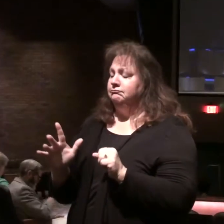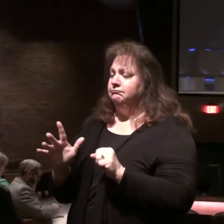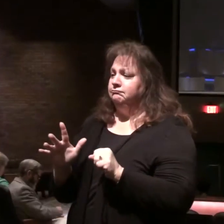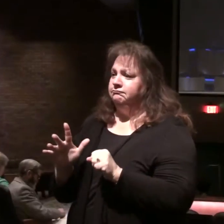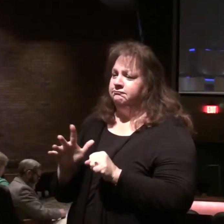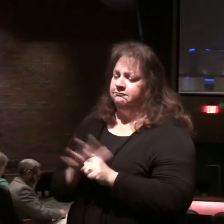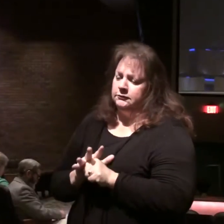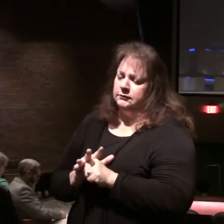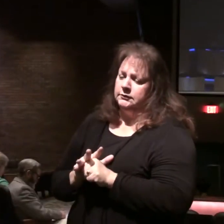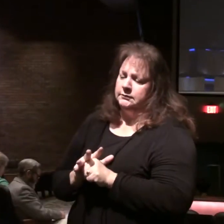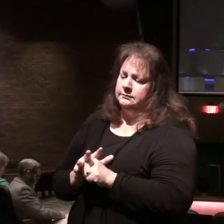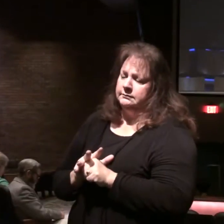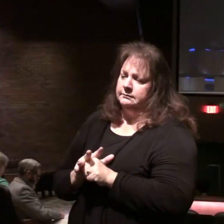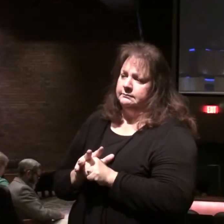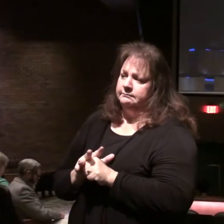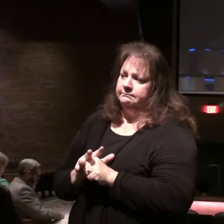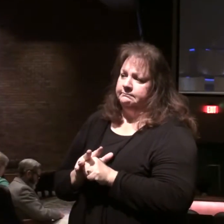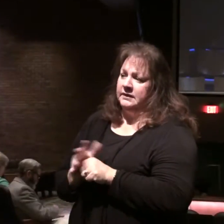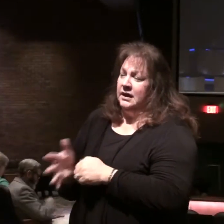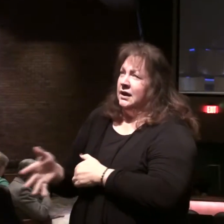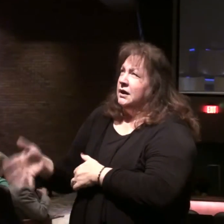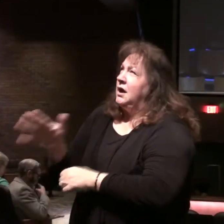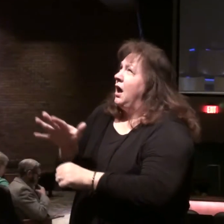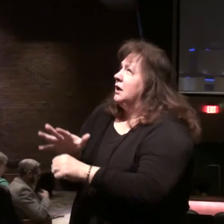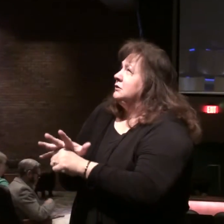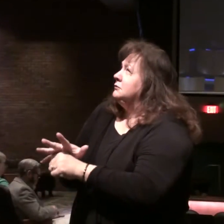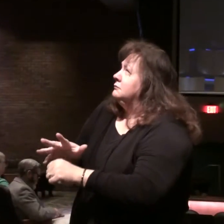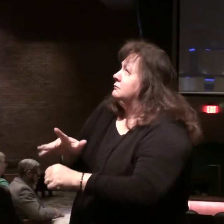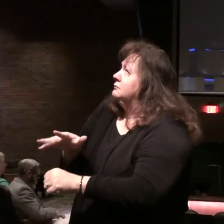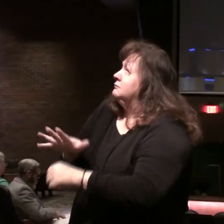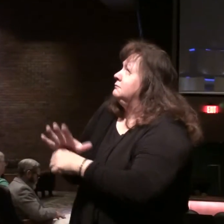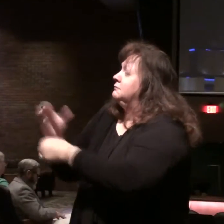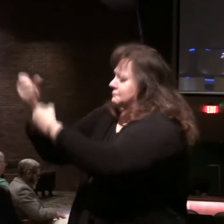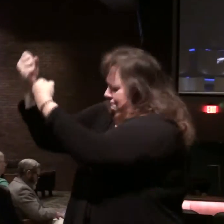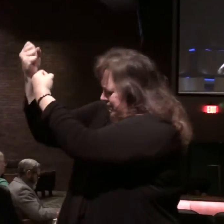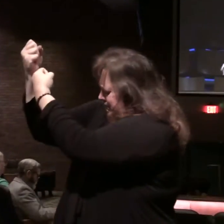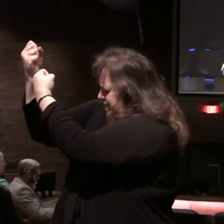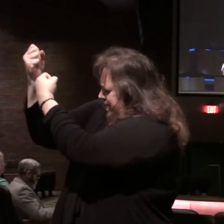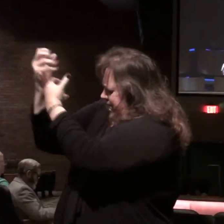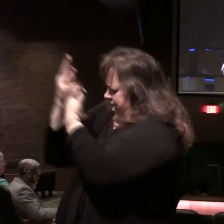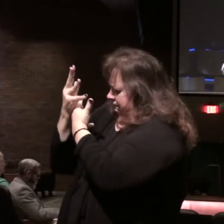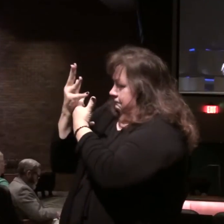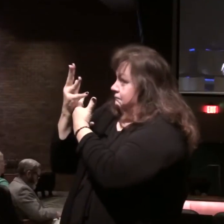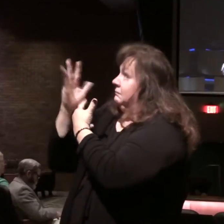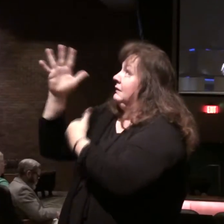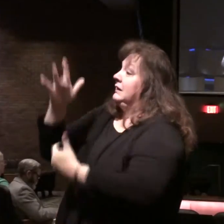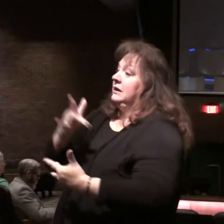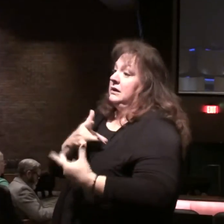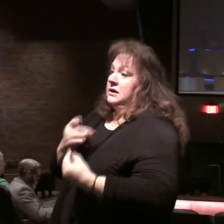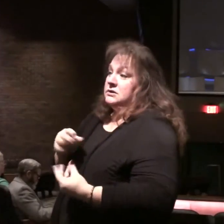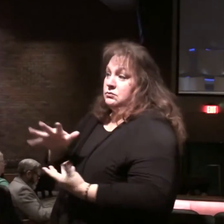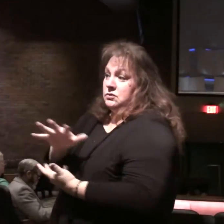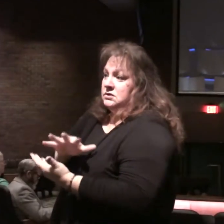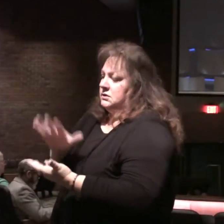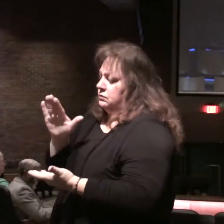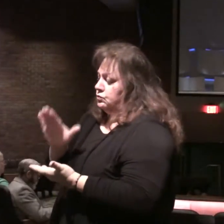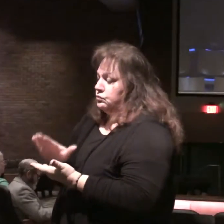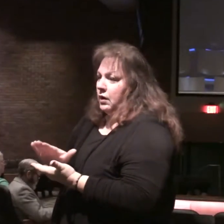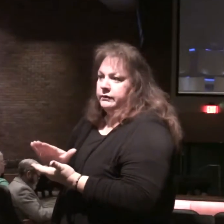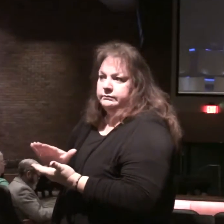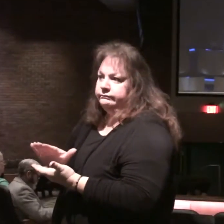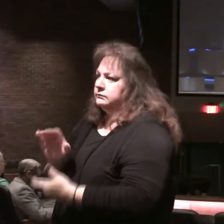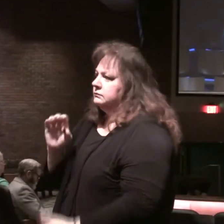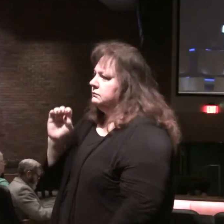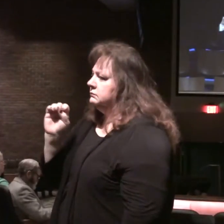brunt of the wrath of God with no mercy mixed in. In a torment that goes